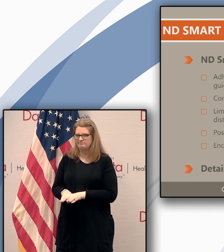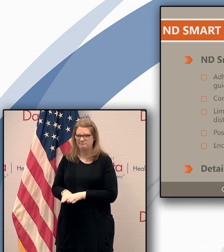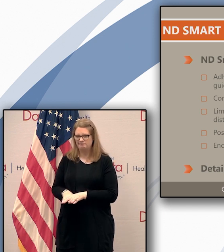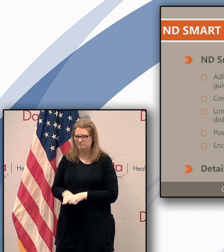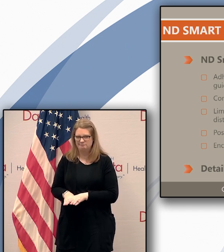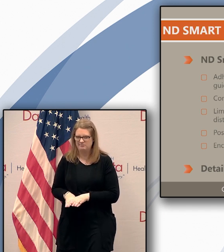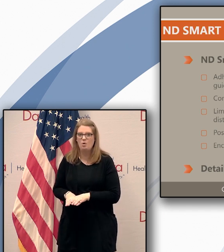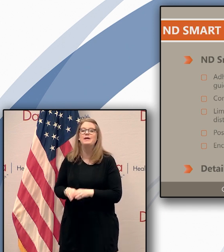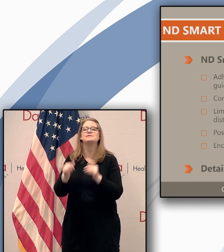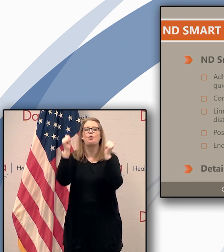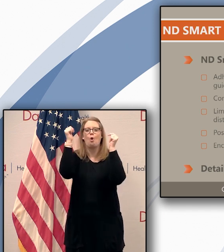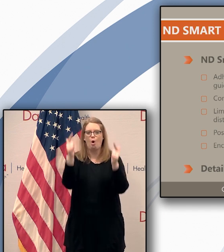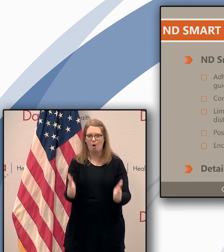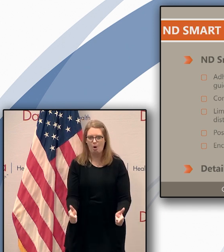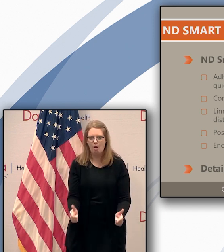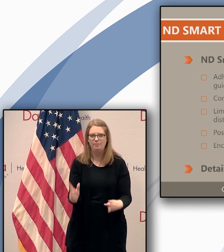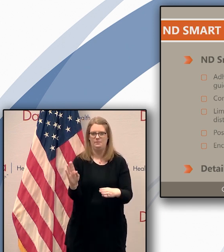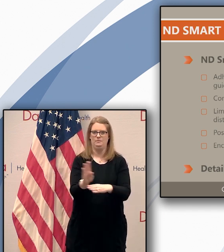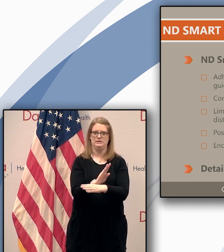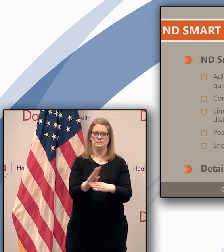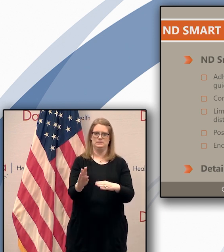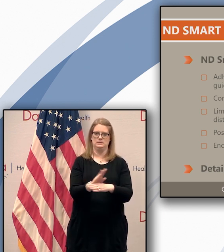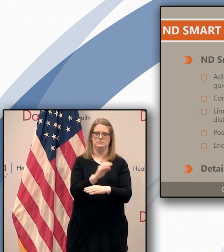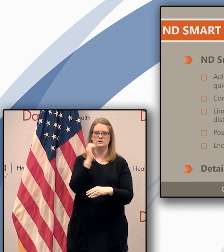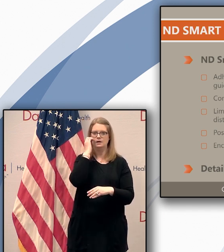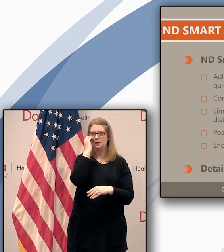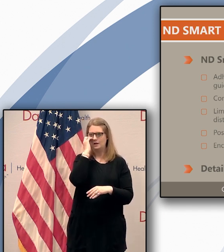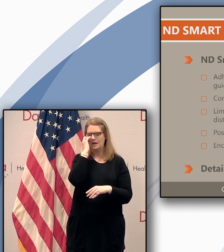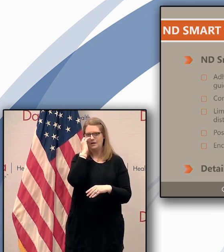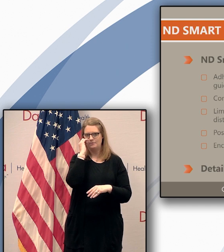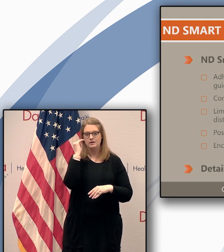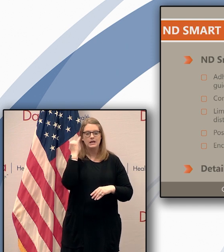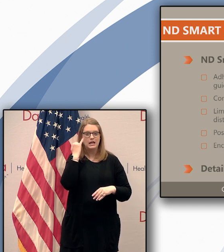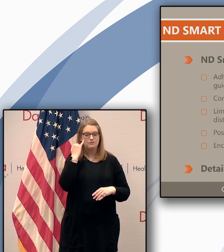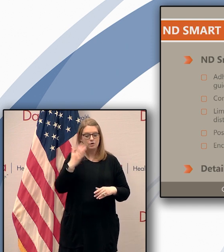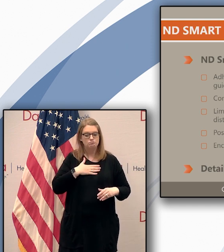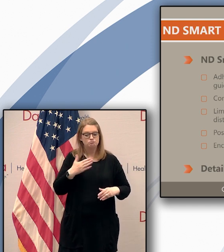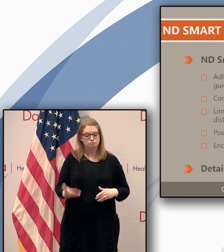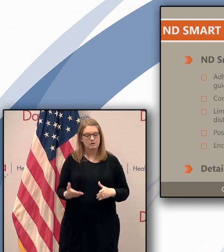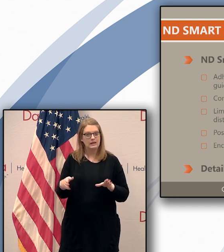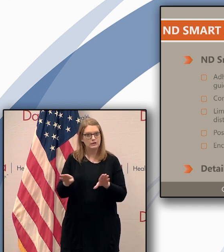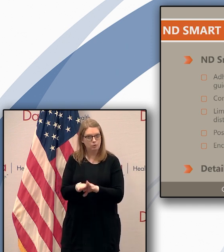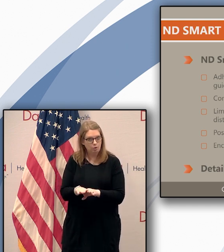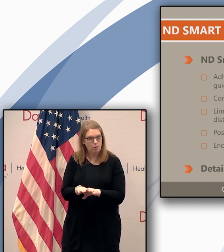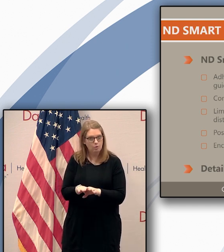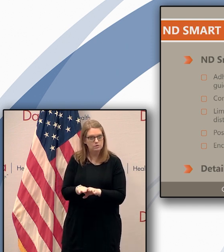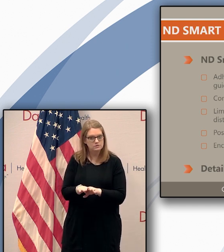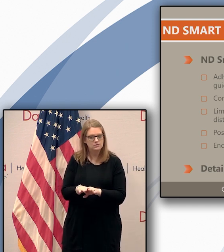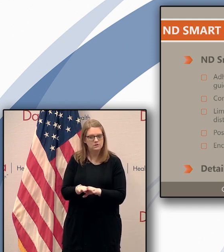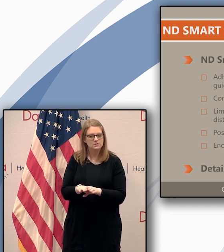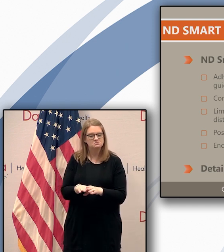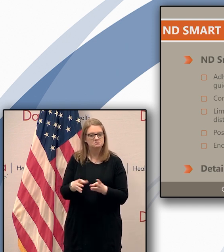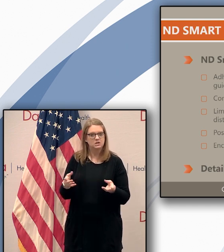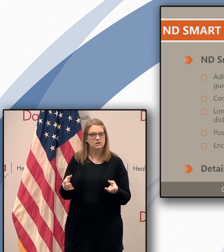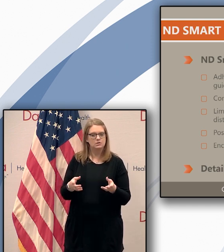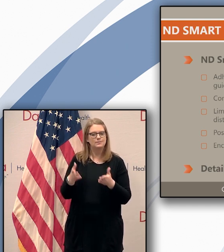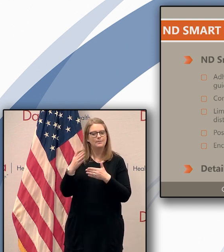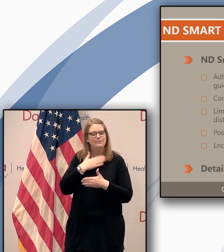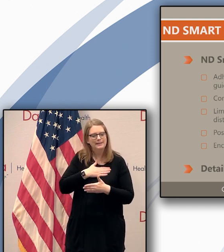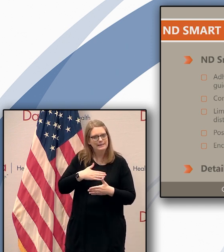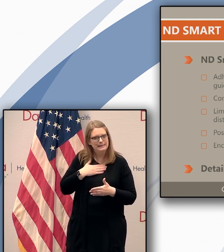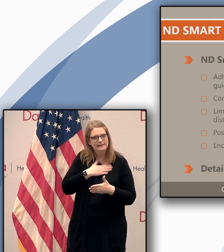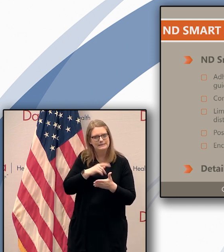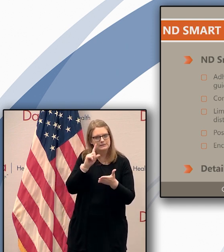or if you mandatorily closed and you weren't under any executive orders if as you think about reopening uh please